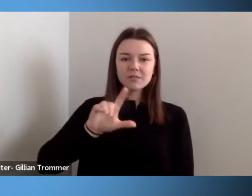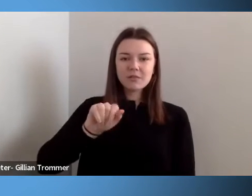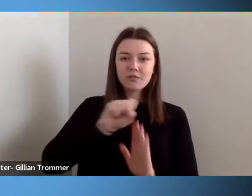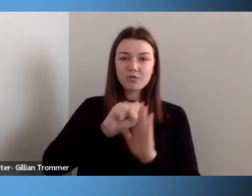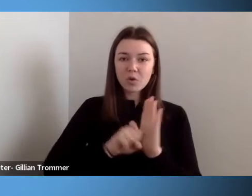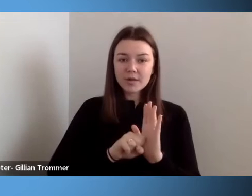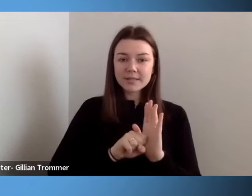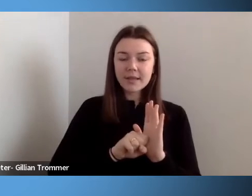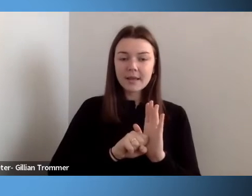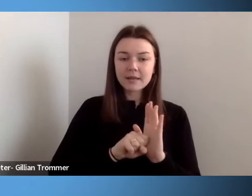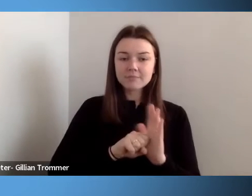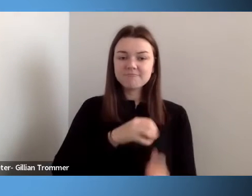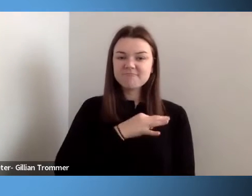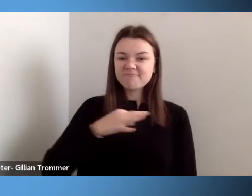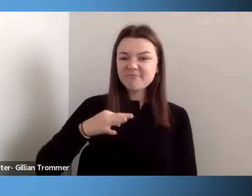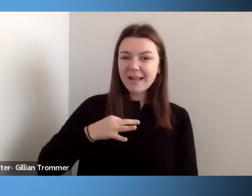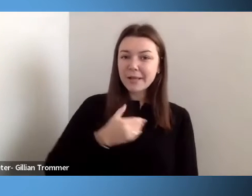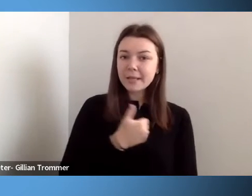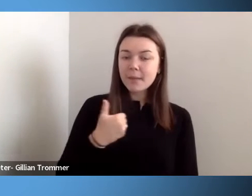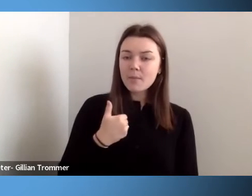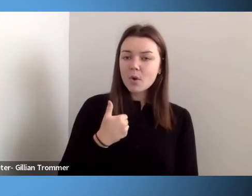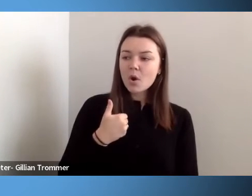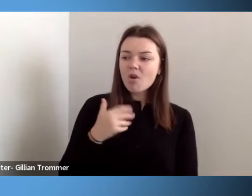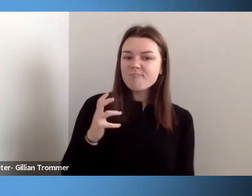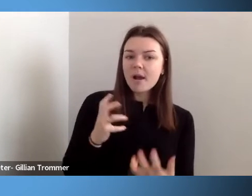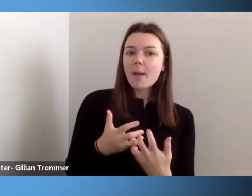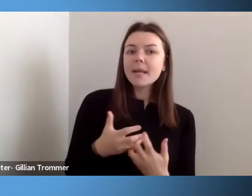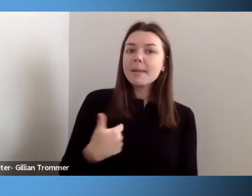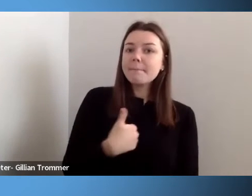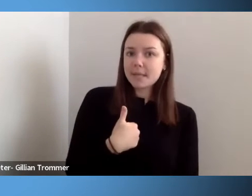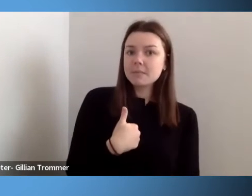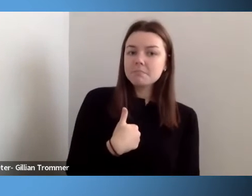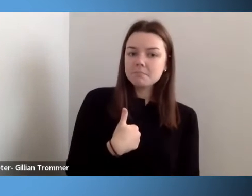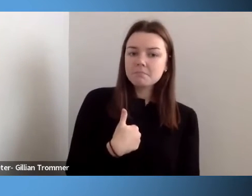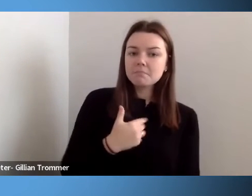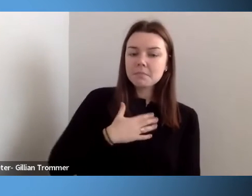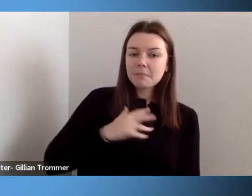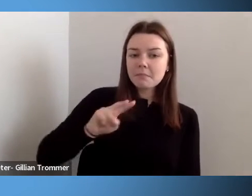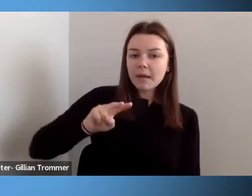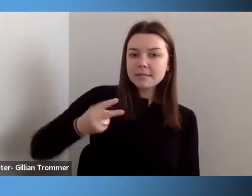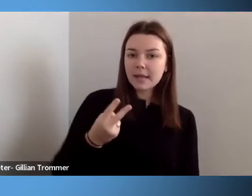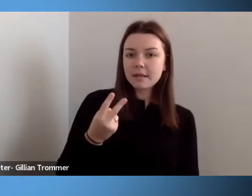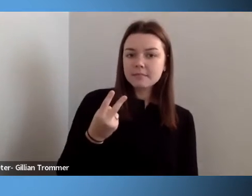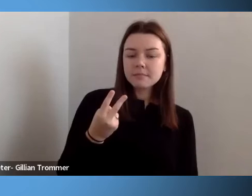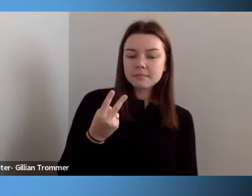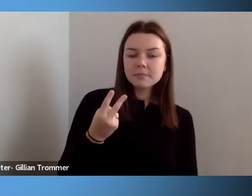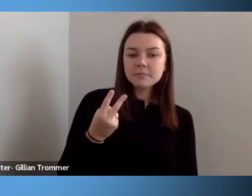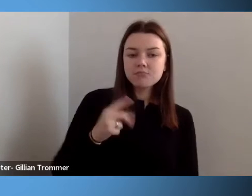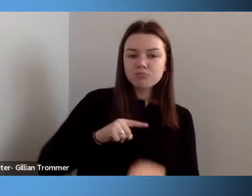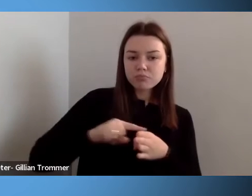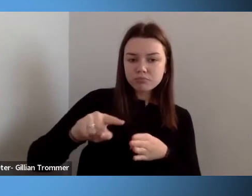accommodated me during my second spinal cord injury. I was in the middle of my